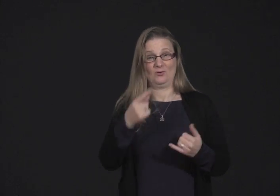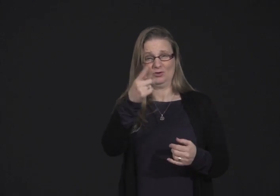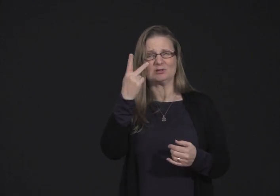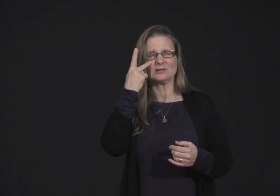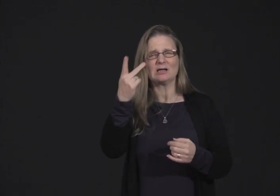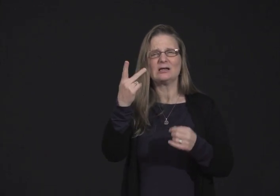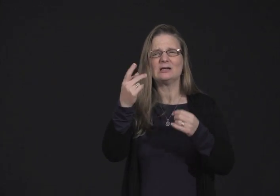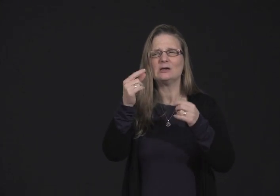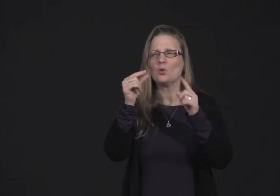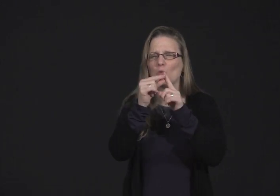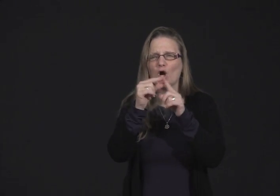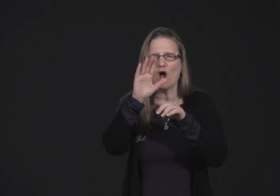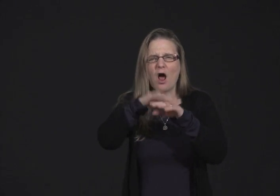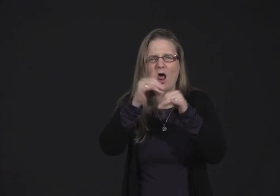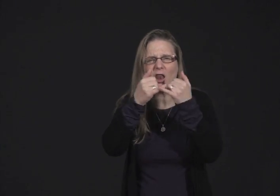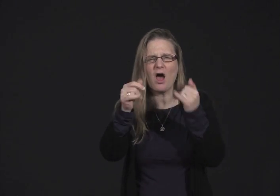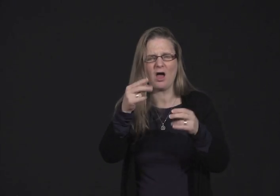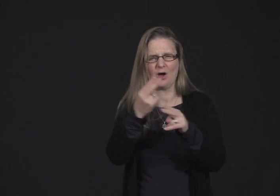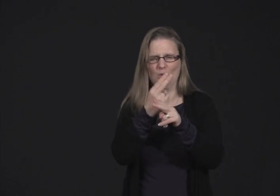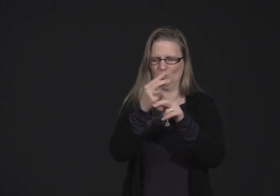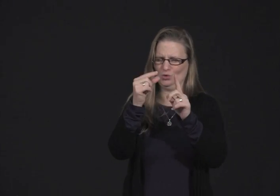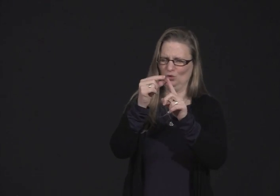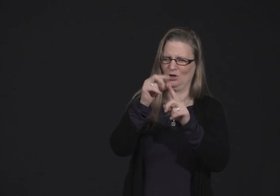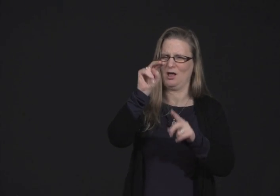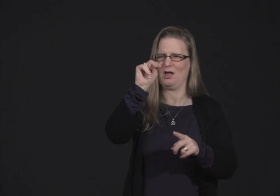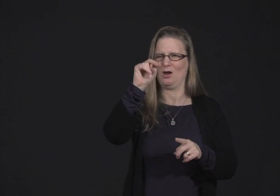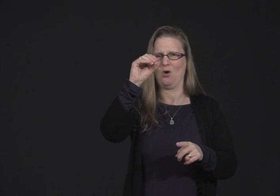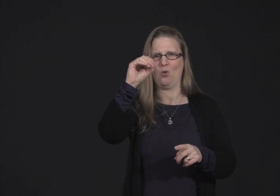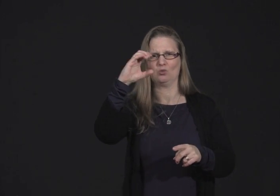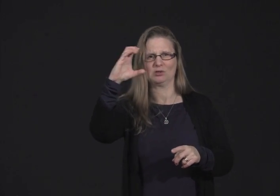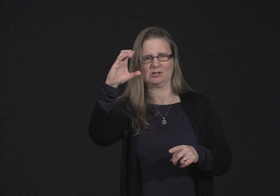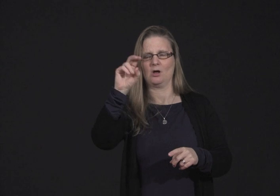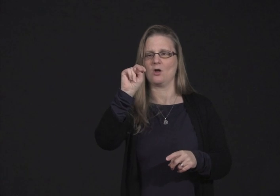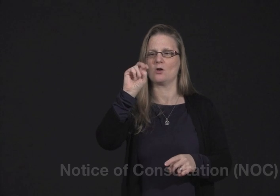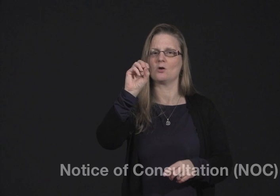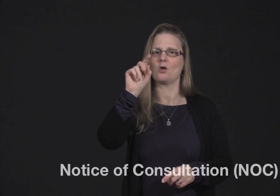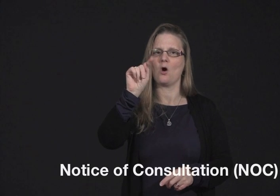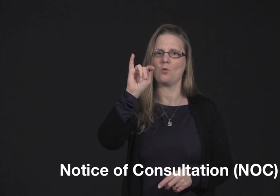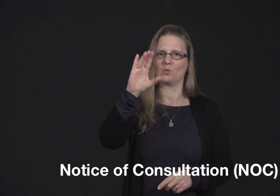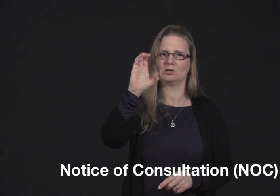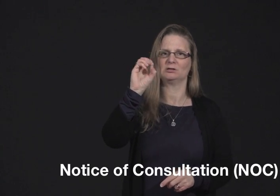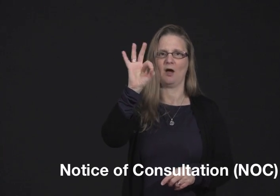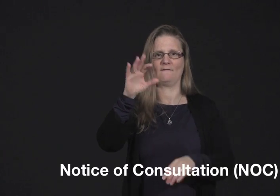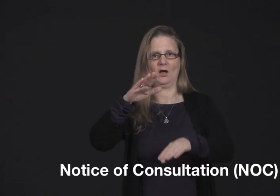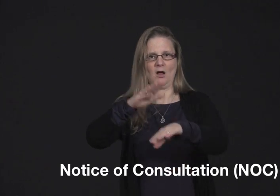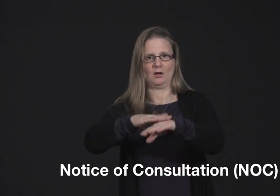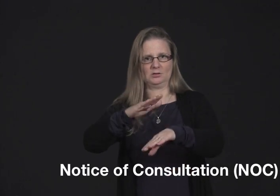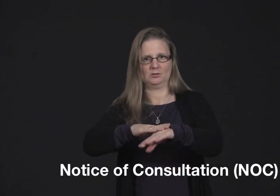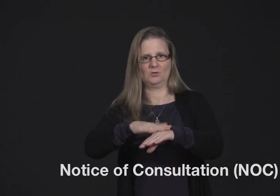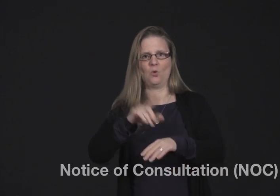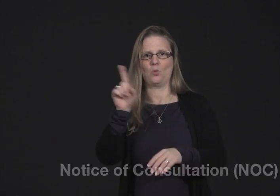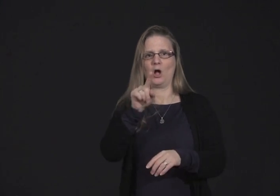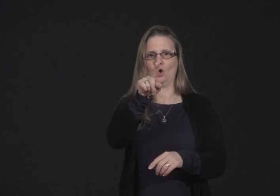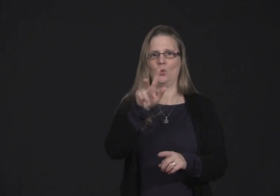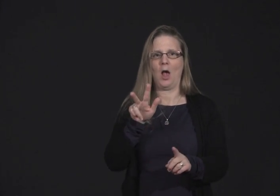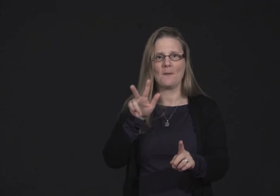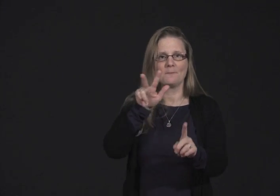I think you might have also seen a word online that's called the NOC, the Notice of Consultation. That's where you apply